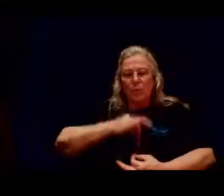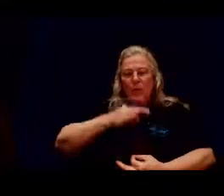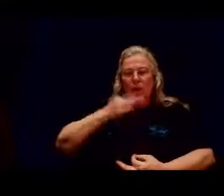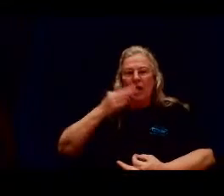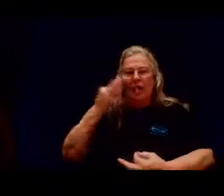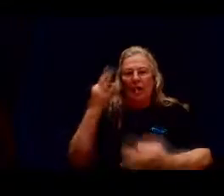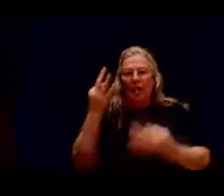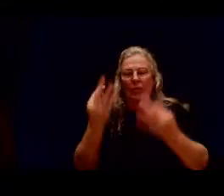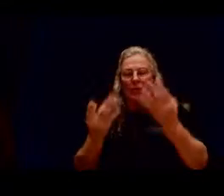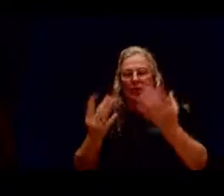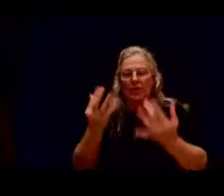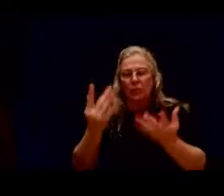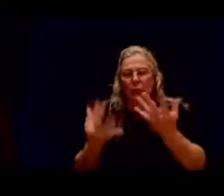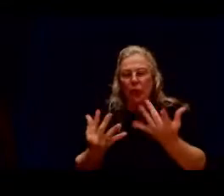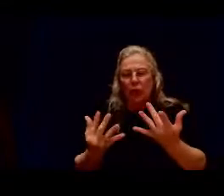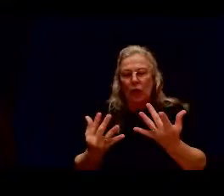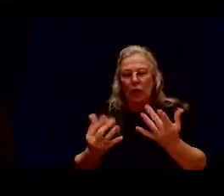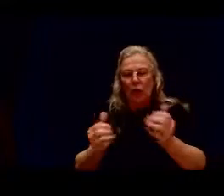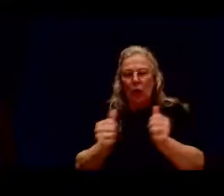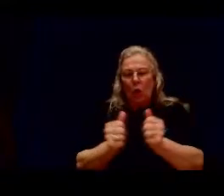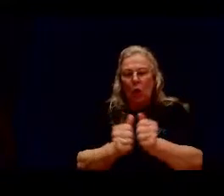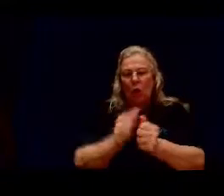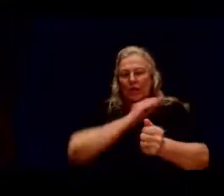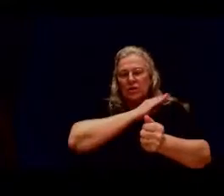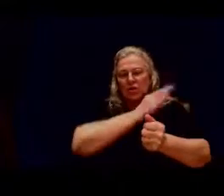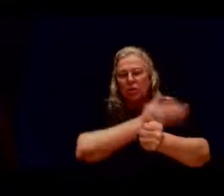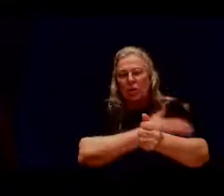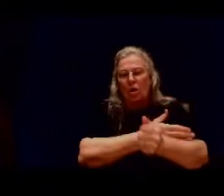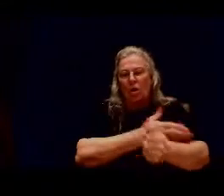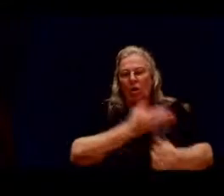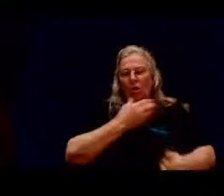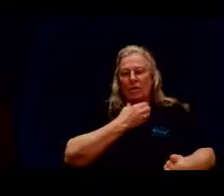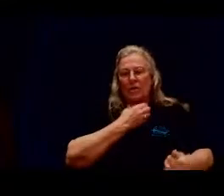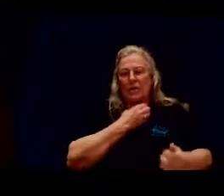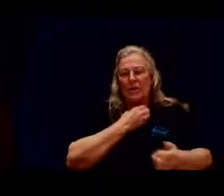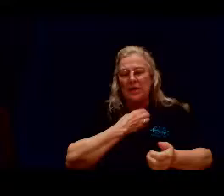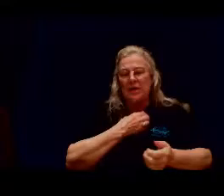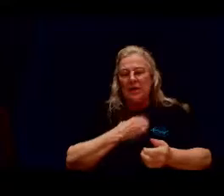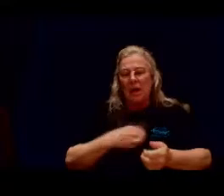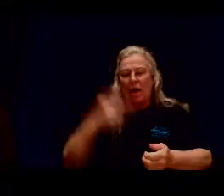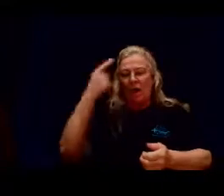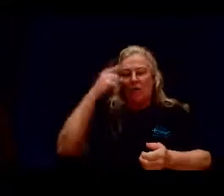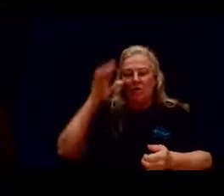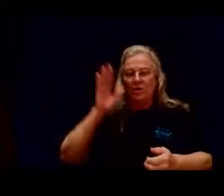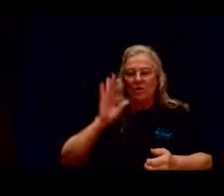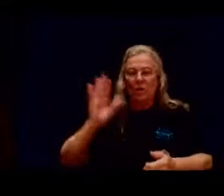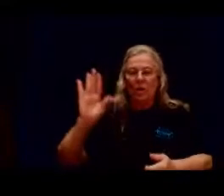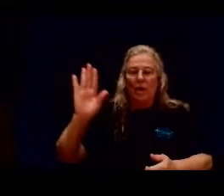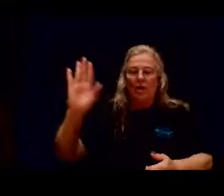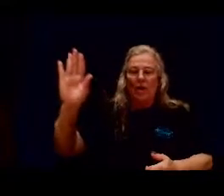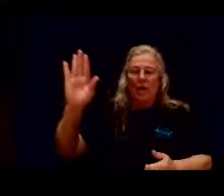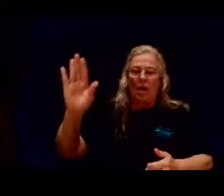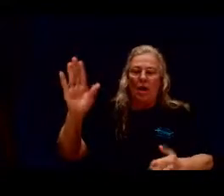spirits burn with strong desires for thy